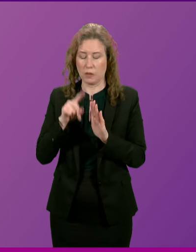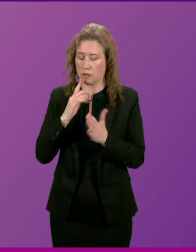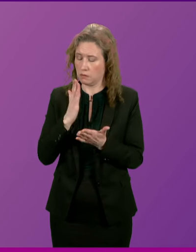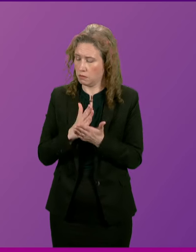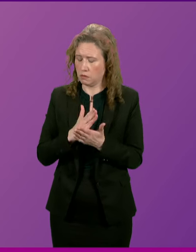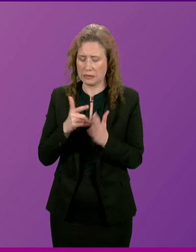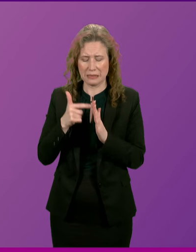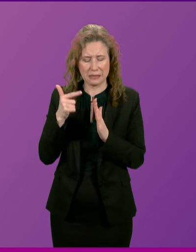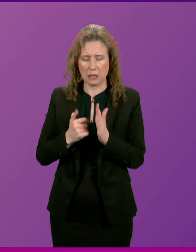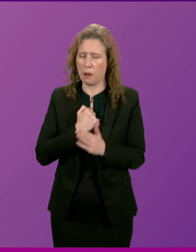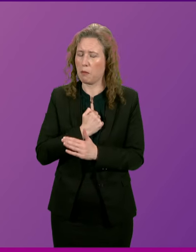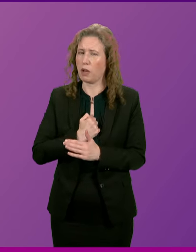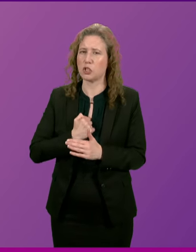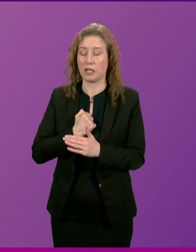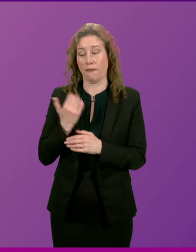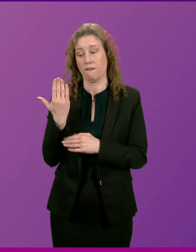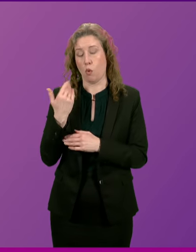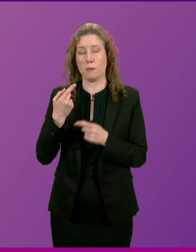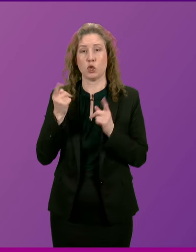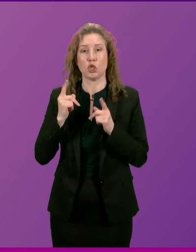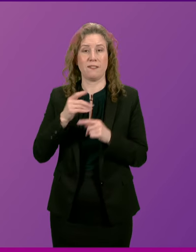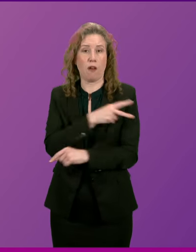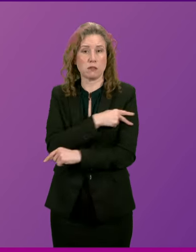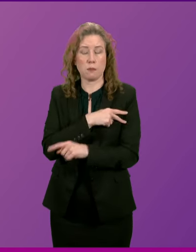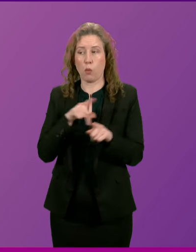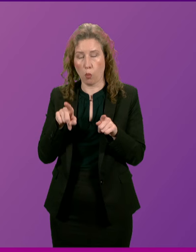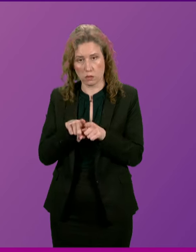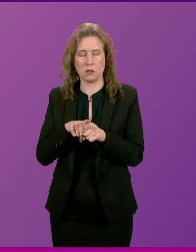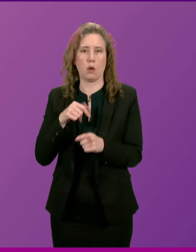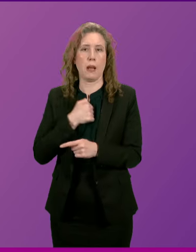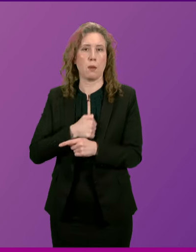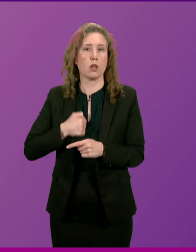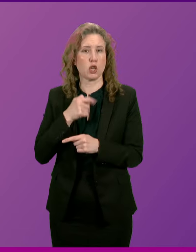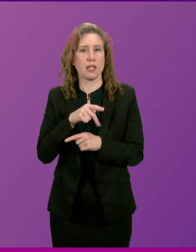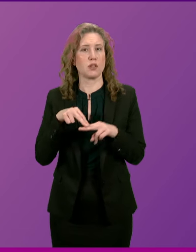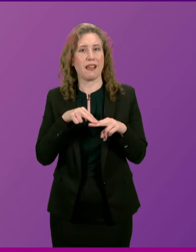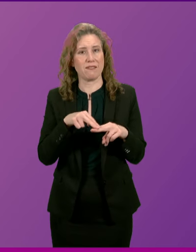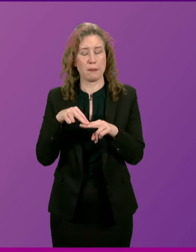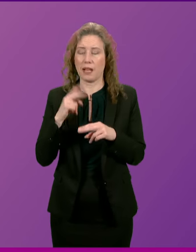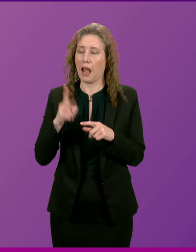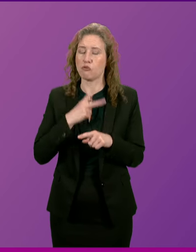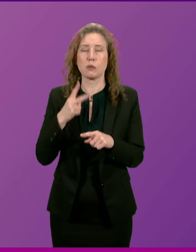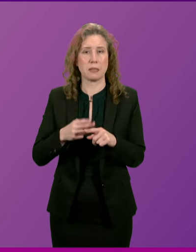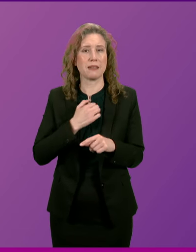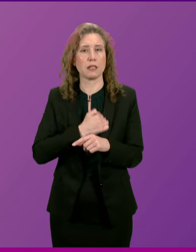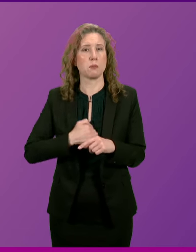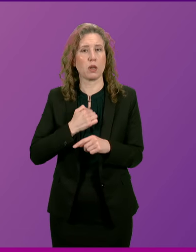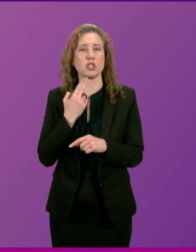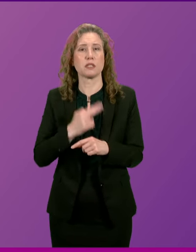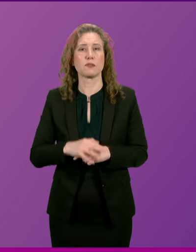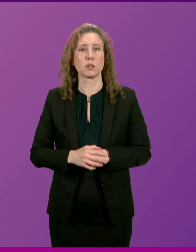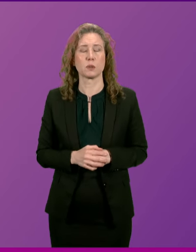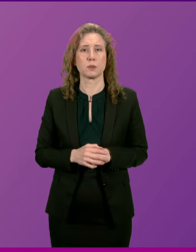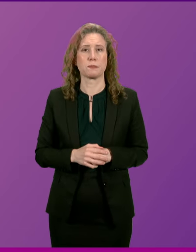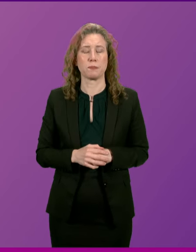apologies, and the former Chief Constable has also unreservedly apologised to the families, and I repeat that this afternoon.